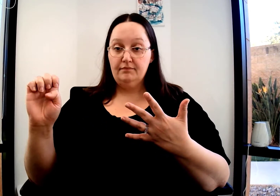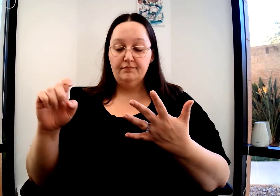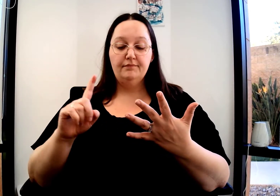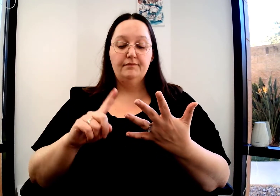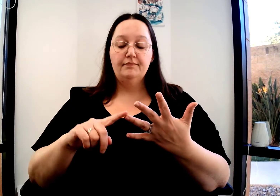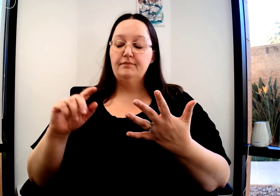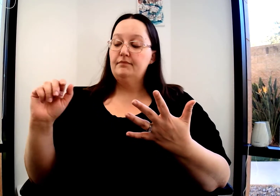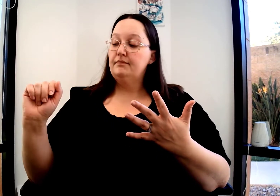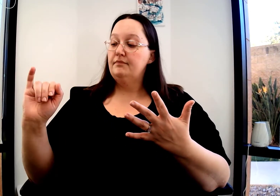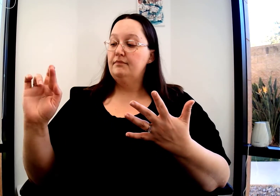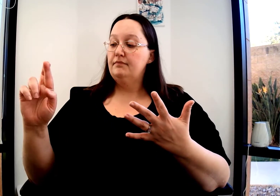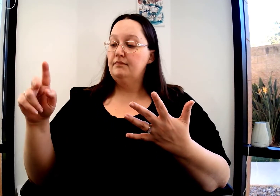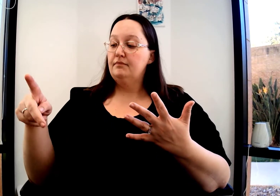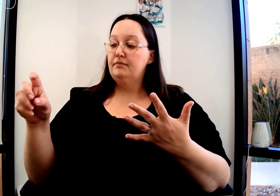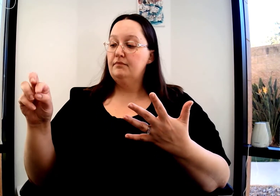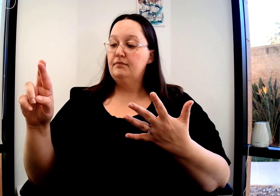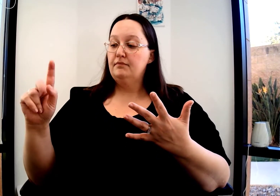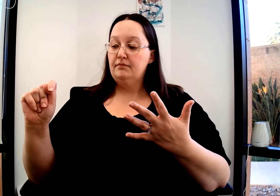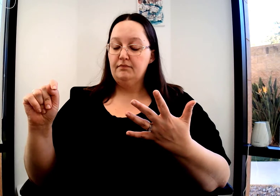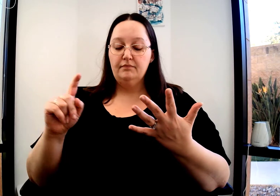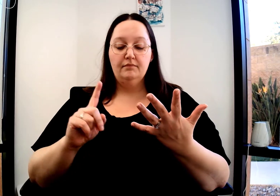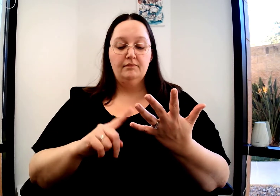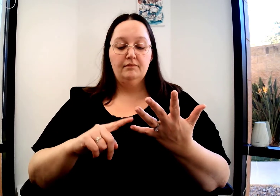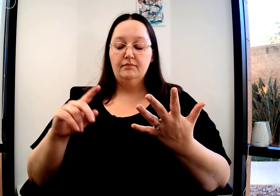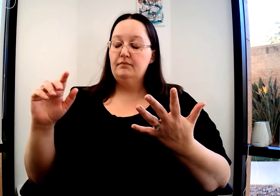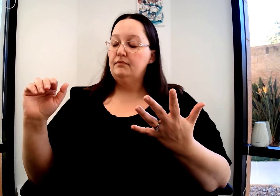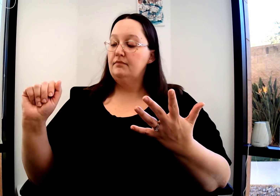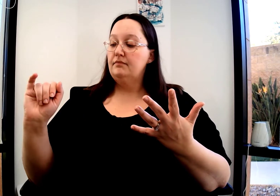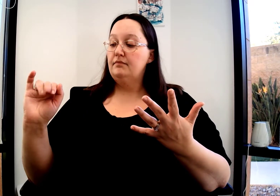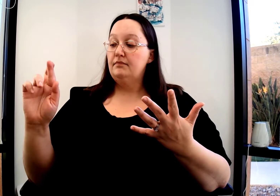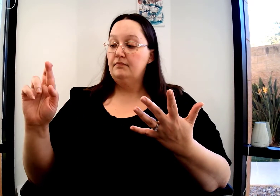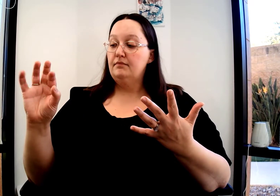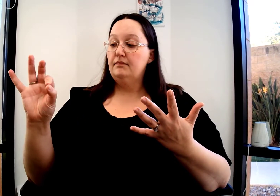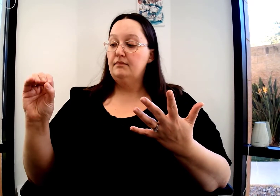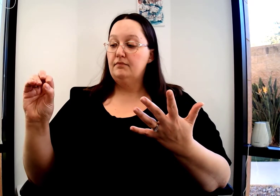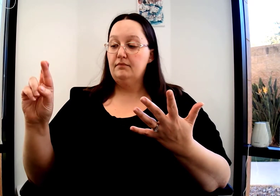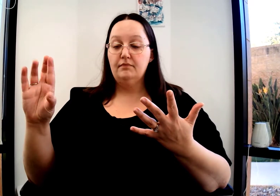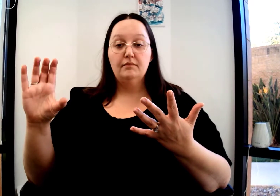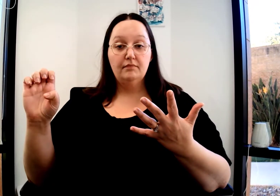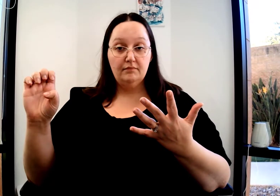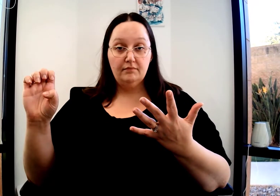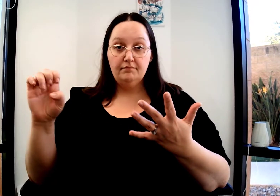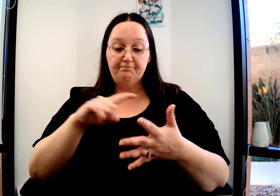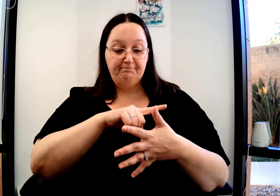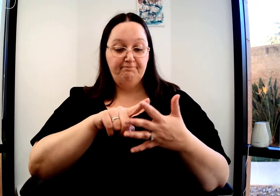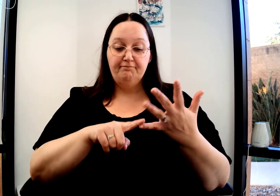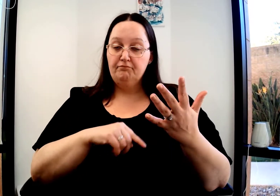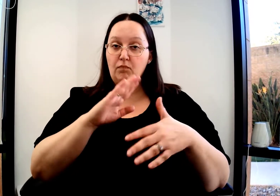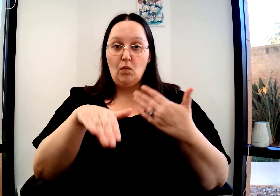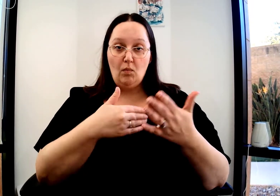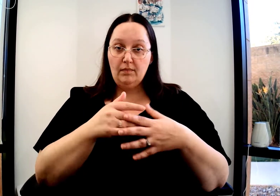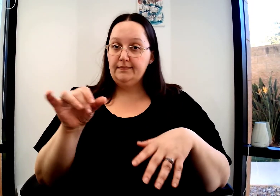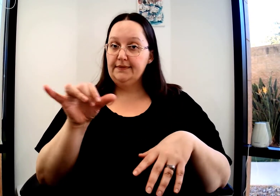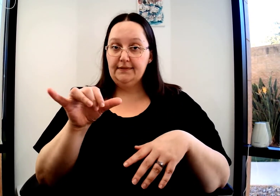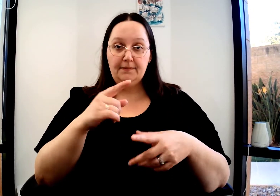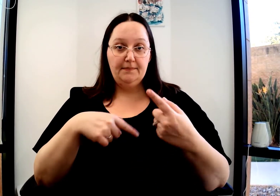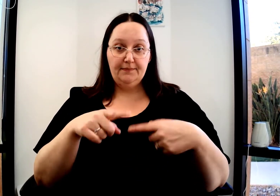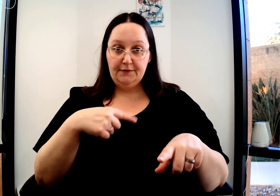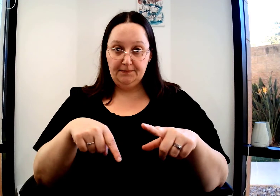You can use this for airline, airport, and air force. All of these are the same